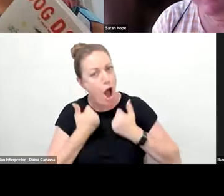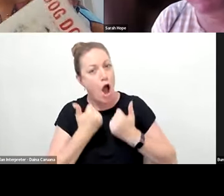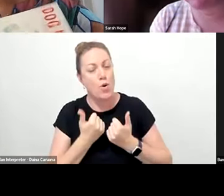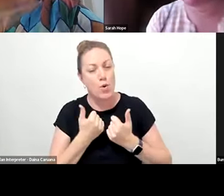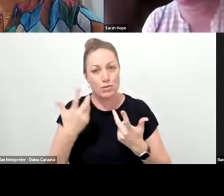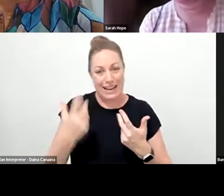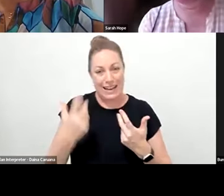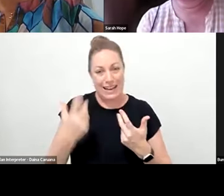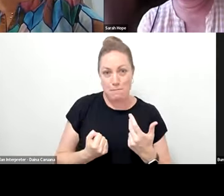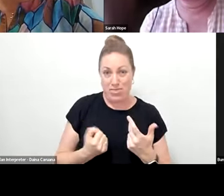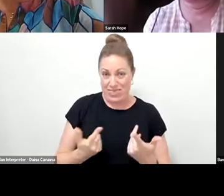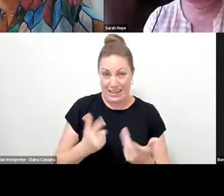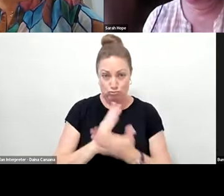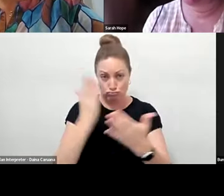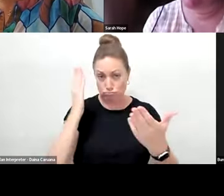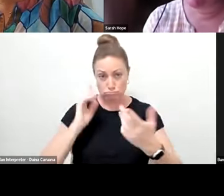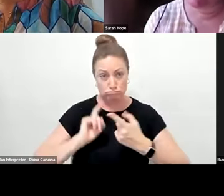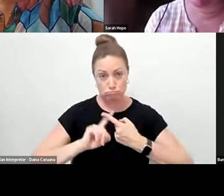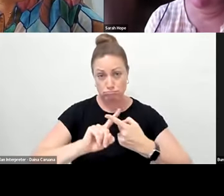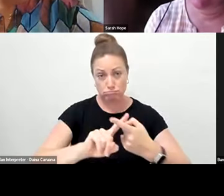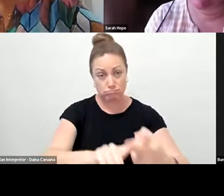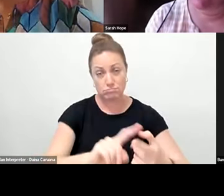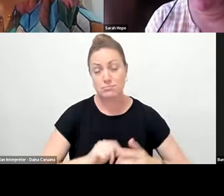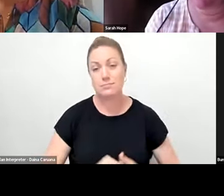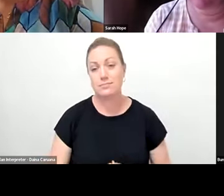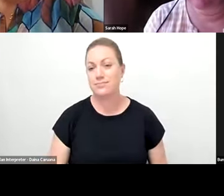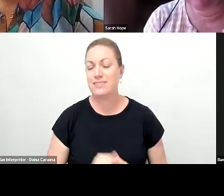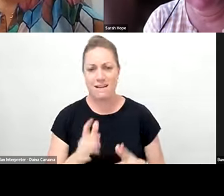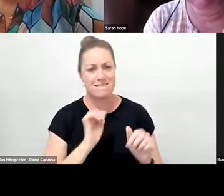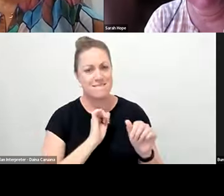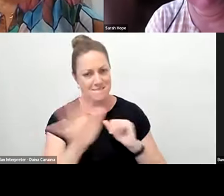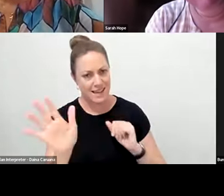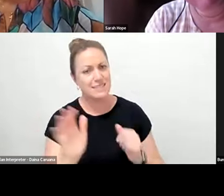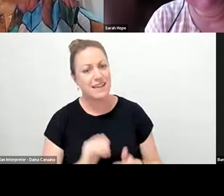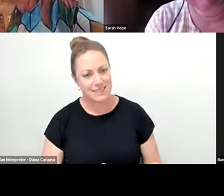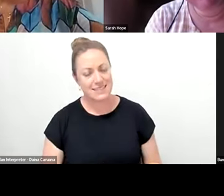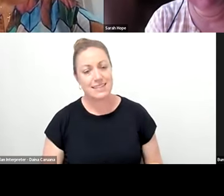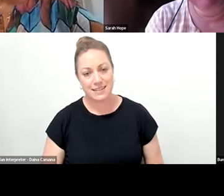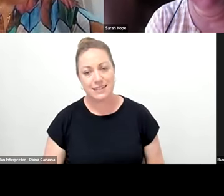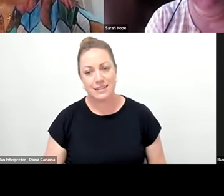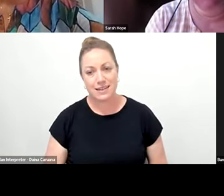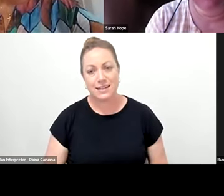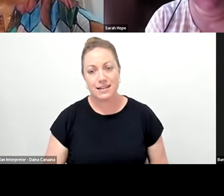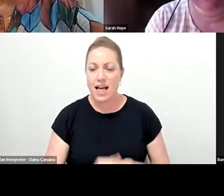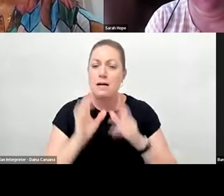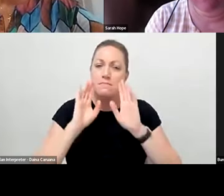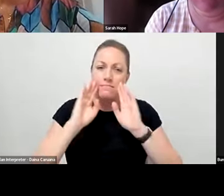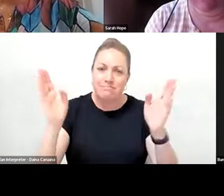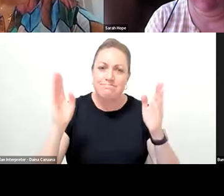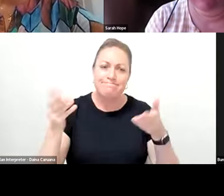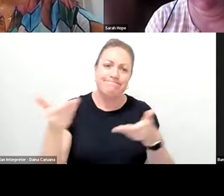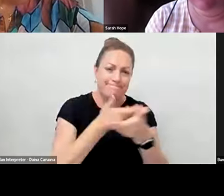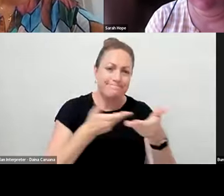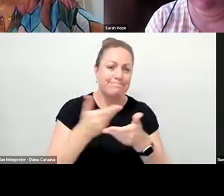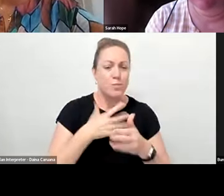is, isn't it? Fantastic. Um, look, thank you. That's, it's been a marvelous conversation. And I just